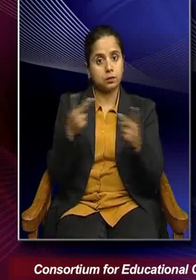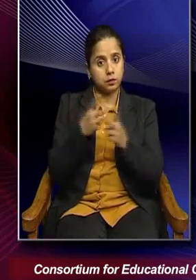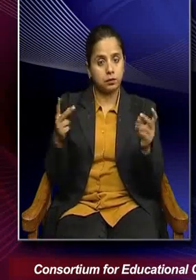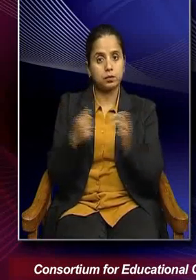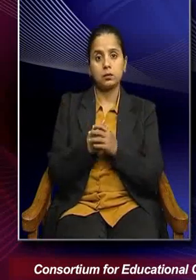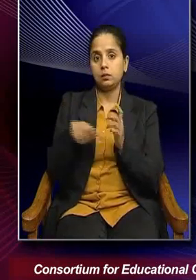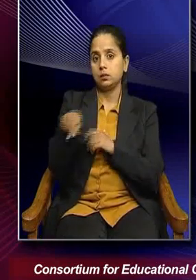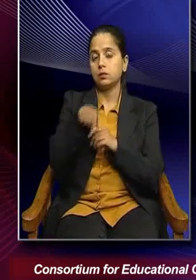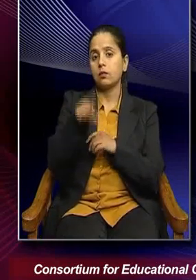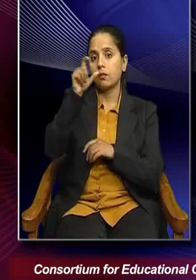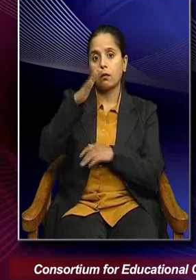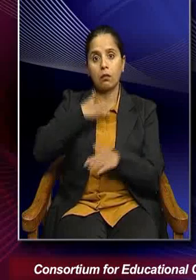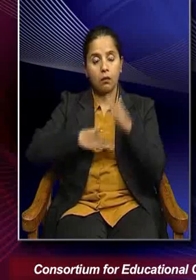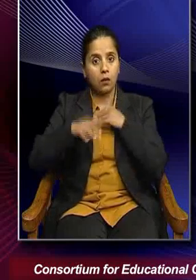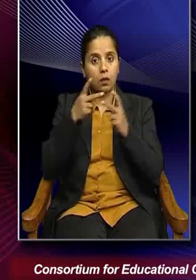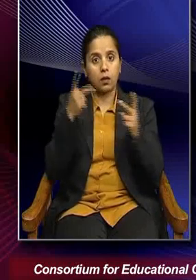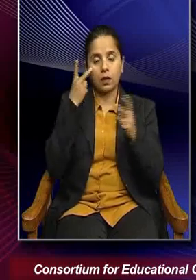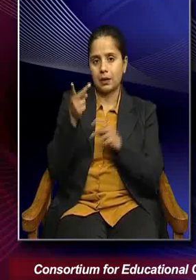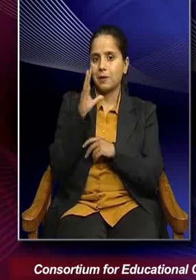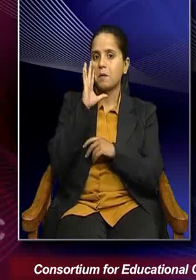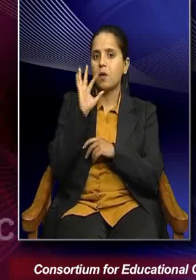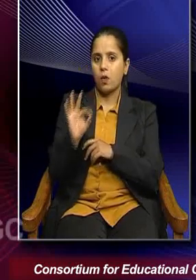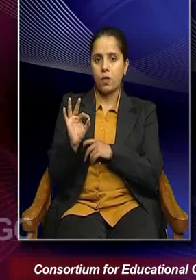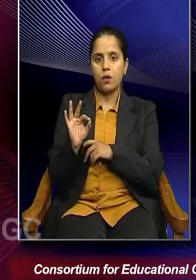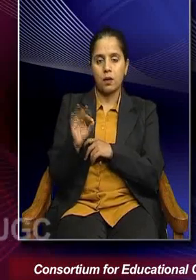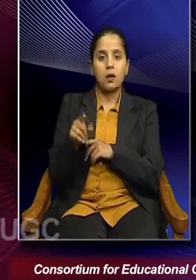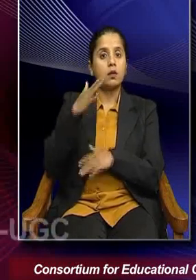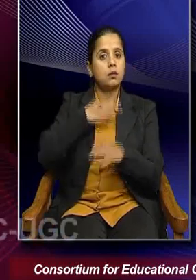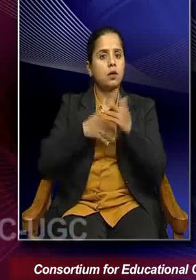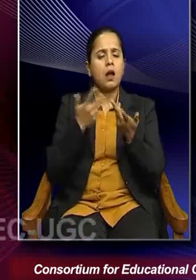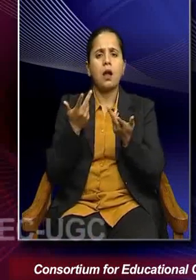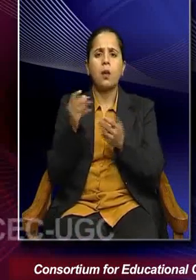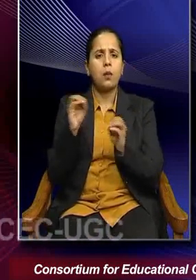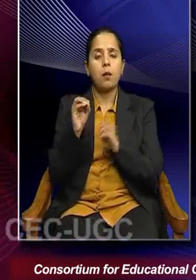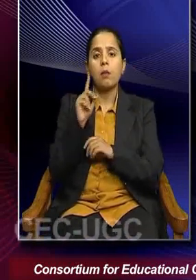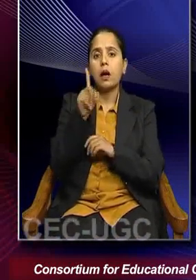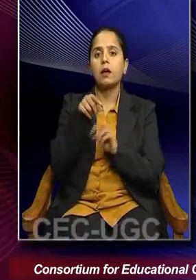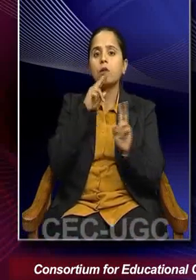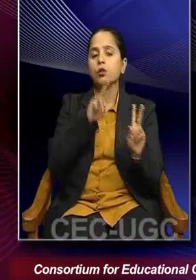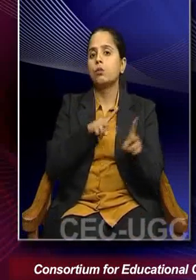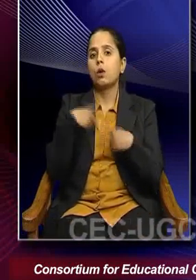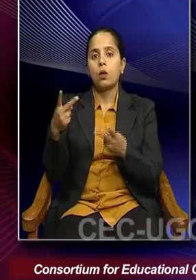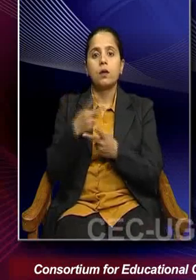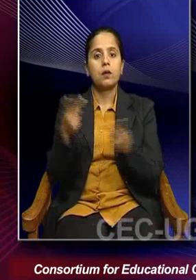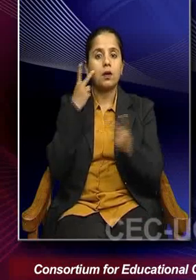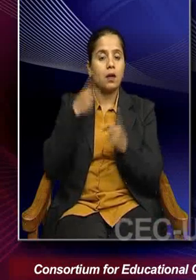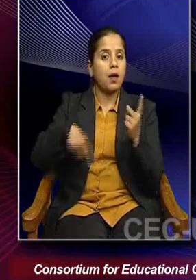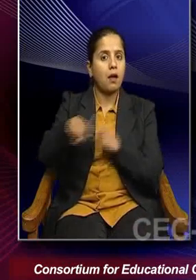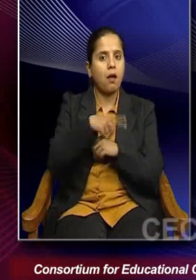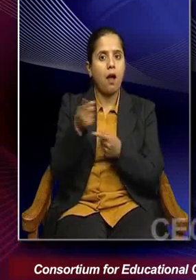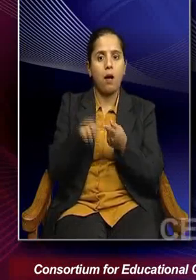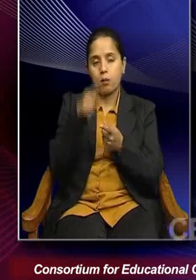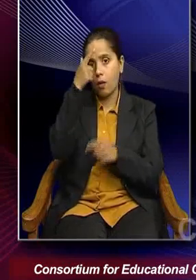you know, building resilient resilience is very important. So, resilience is nothing but you know, responding back in the face of adversity.